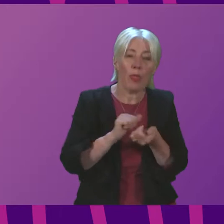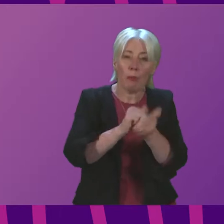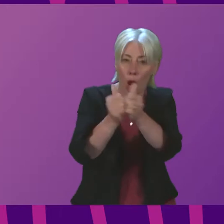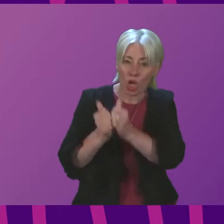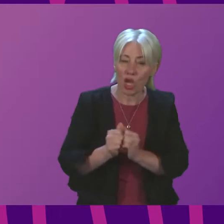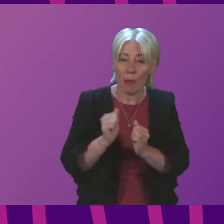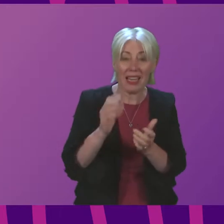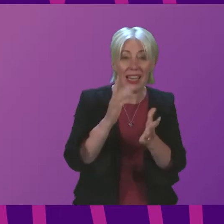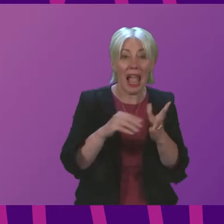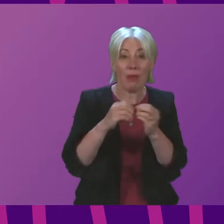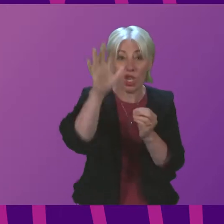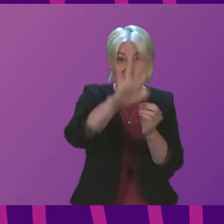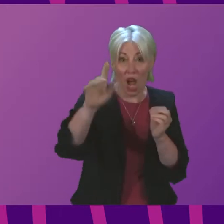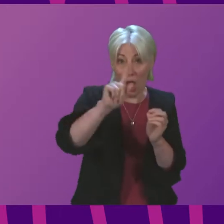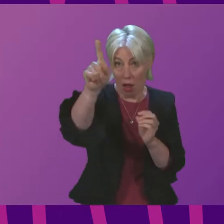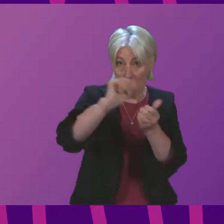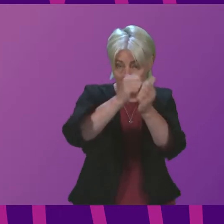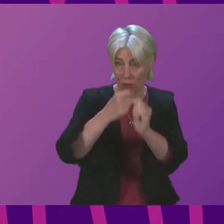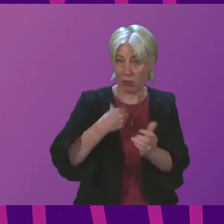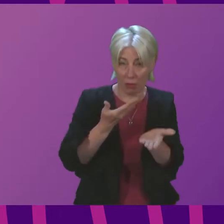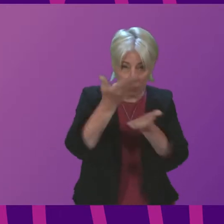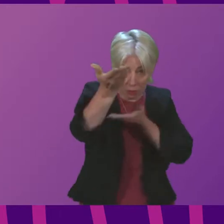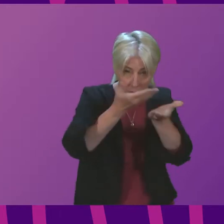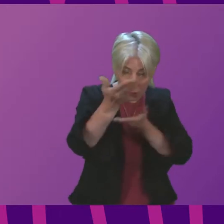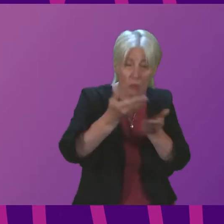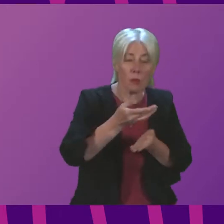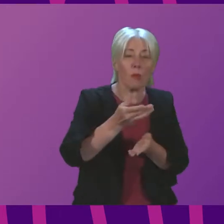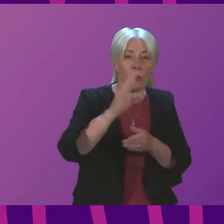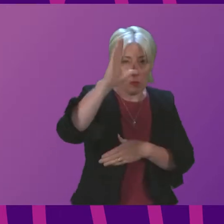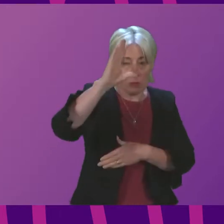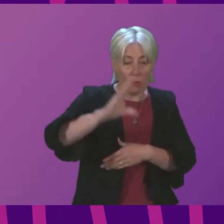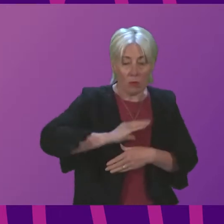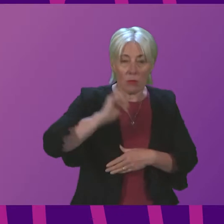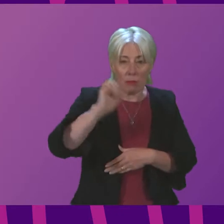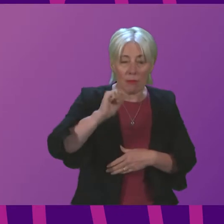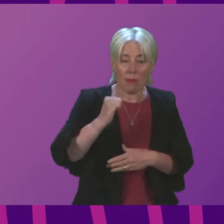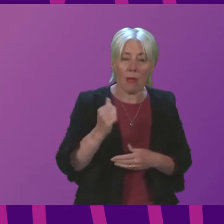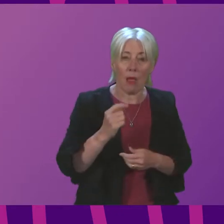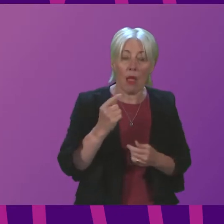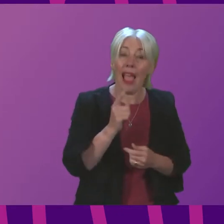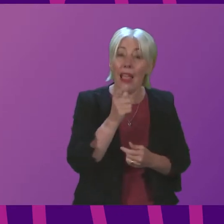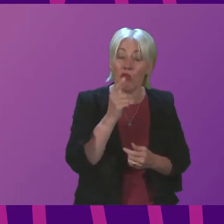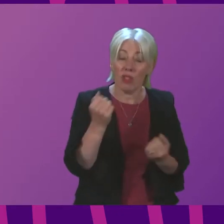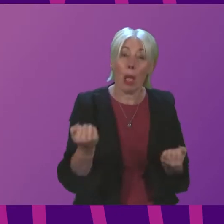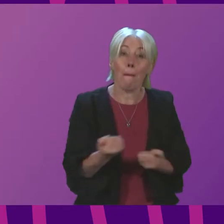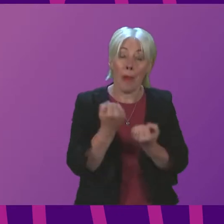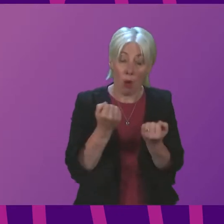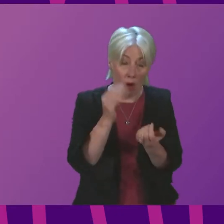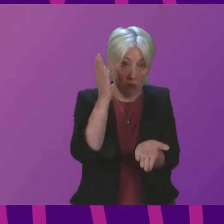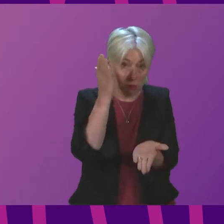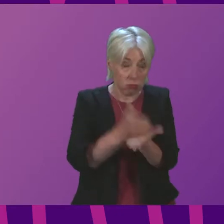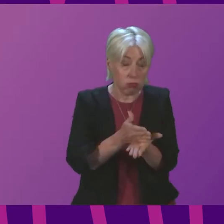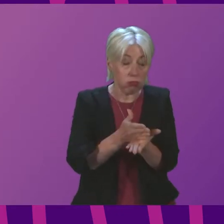Aberdeenshire I have been assured that steps are taken to make sure that power supplies were assured to